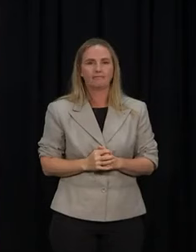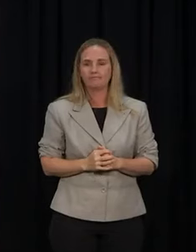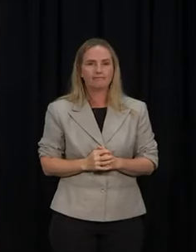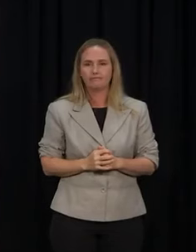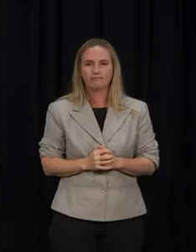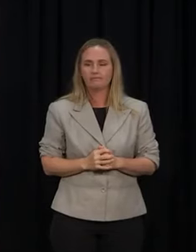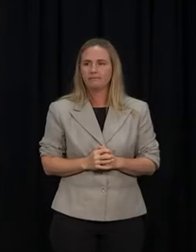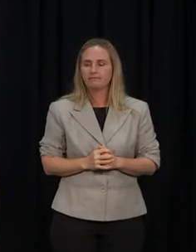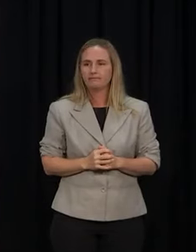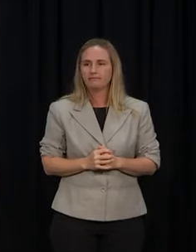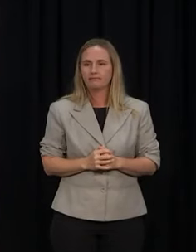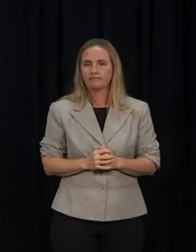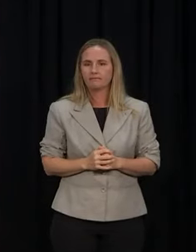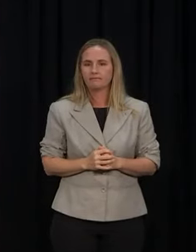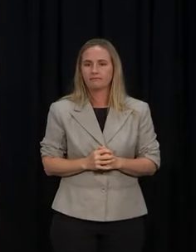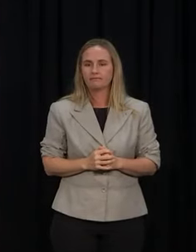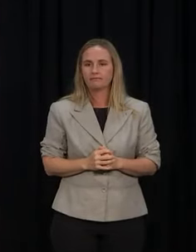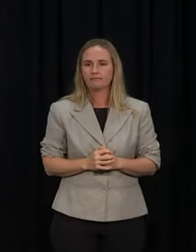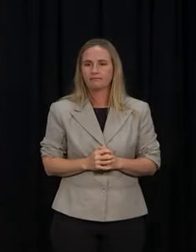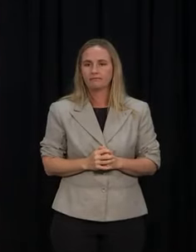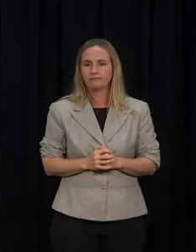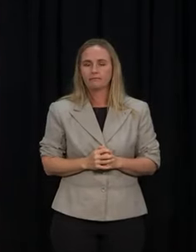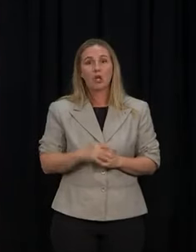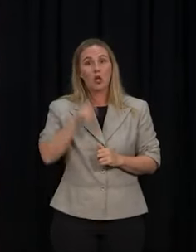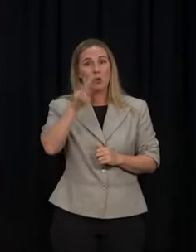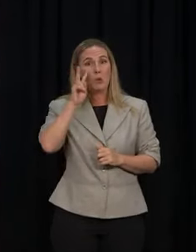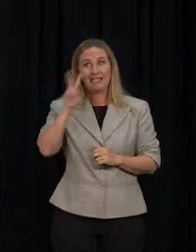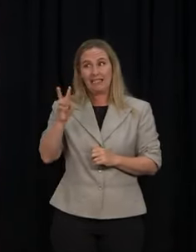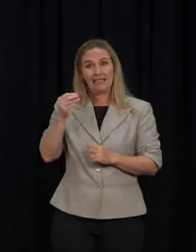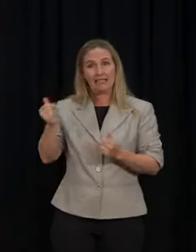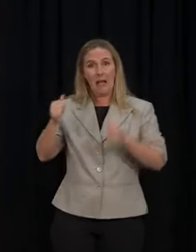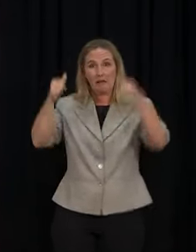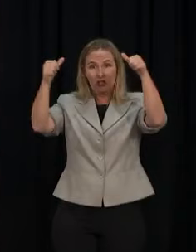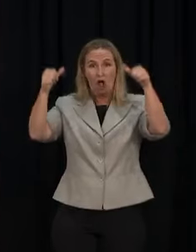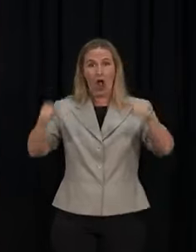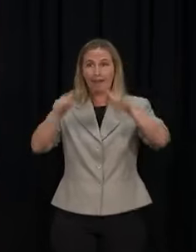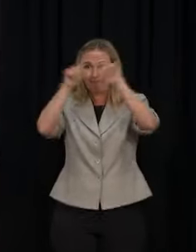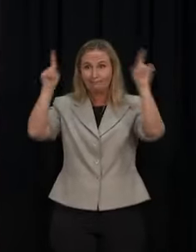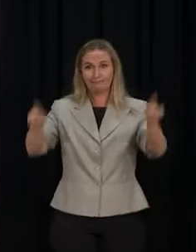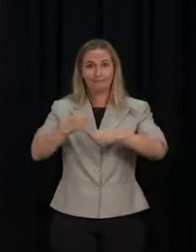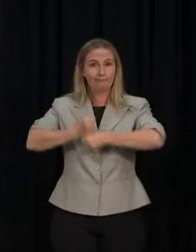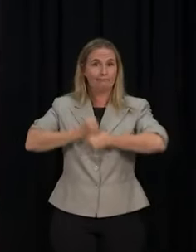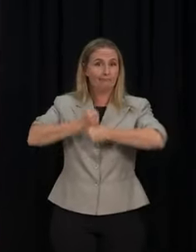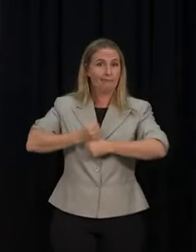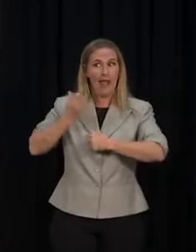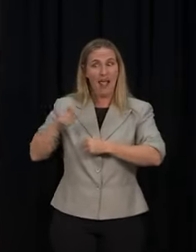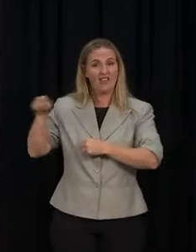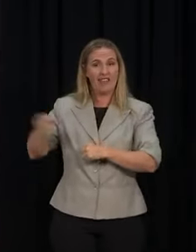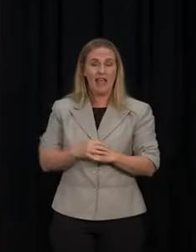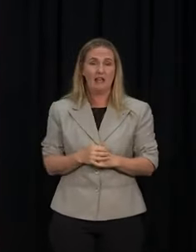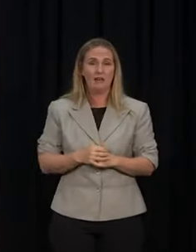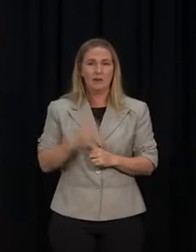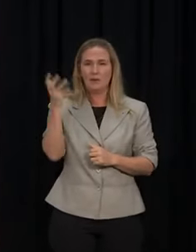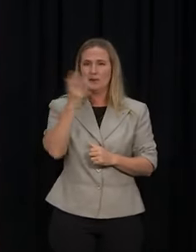And you will have seen some of the signage that is down on that forecourt that I would like to think